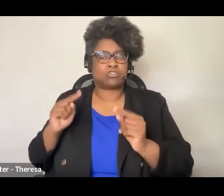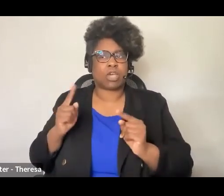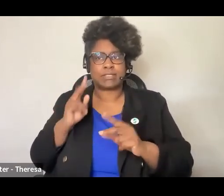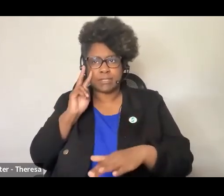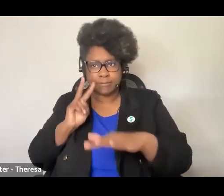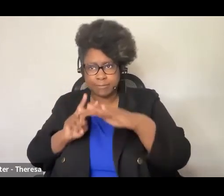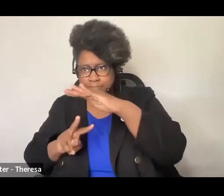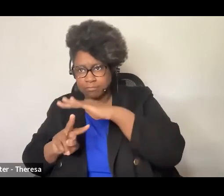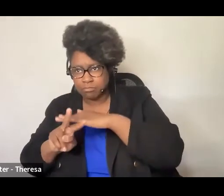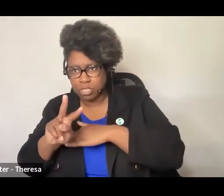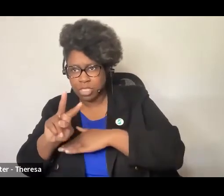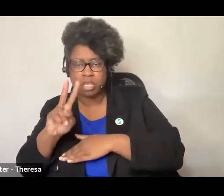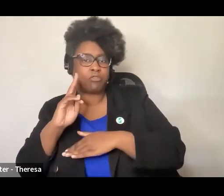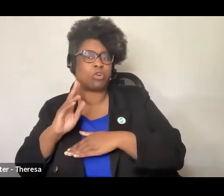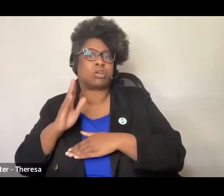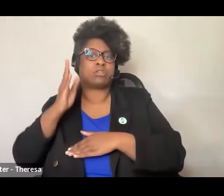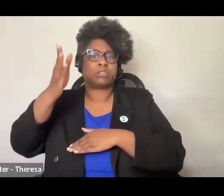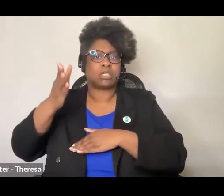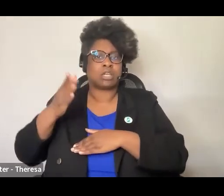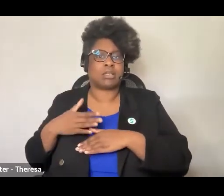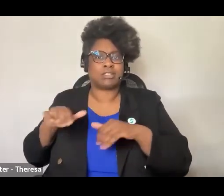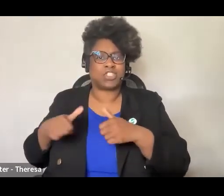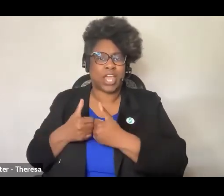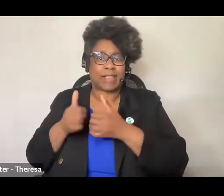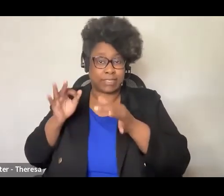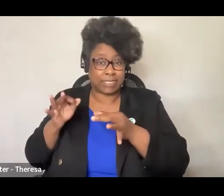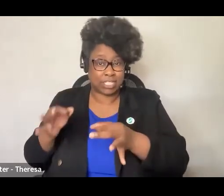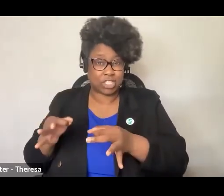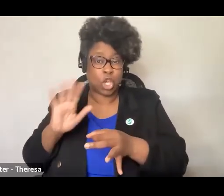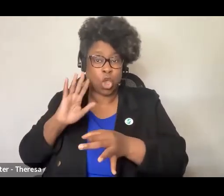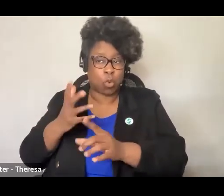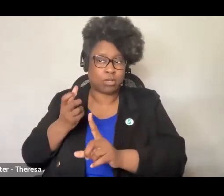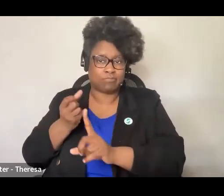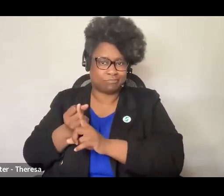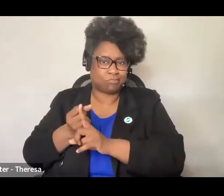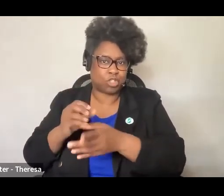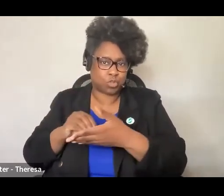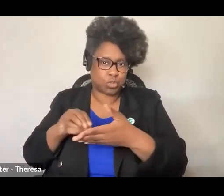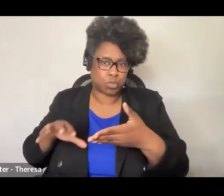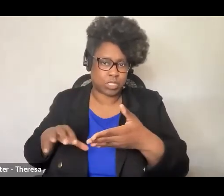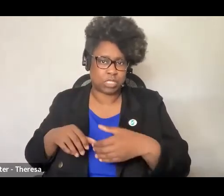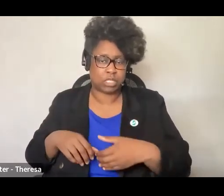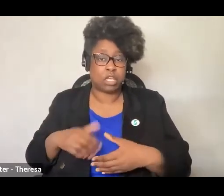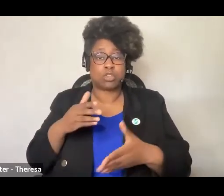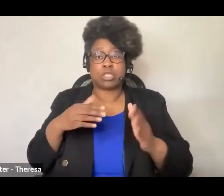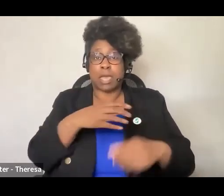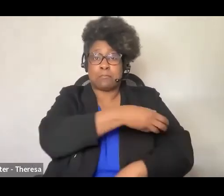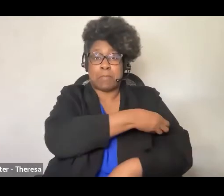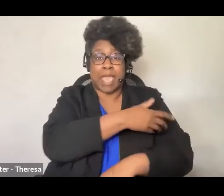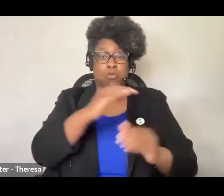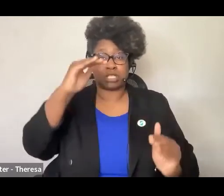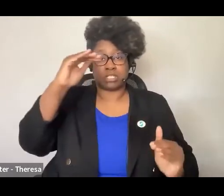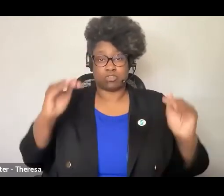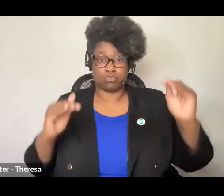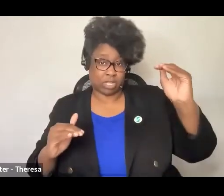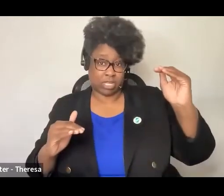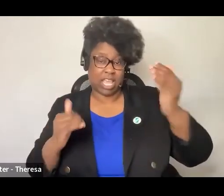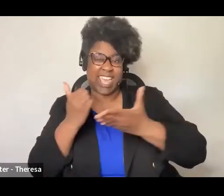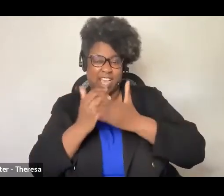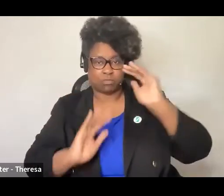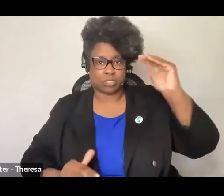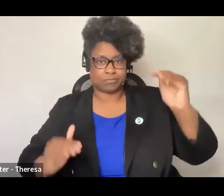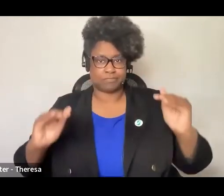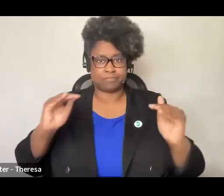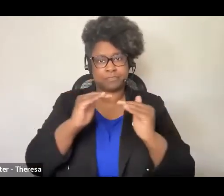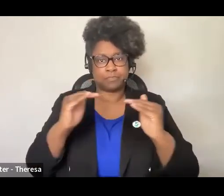particularly challenging decisions that have consequences for students since they help to illuminate some of the power differentials in decision-making. Notably, it often